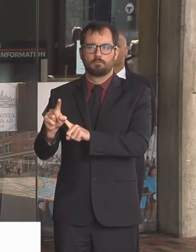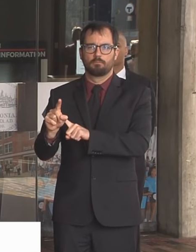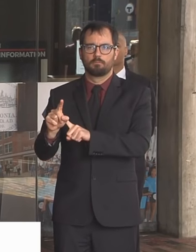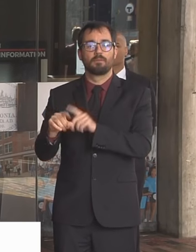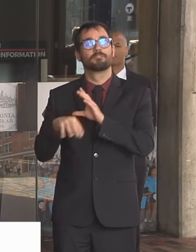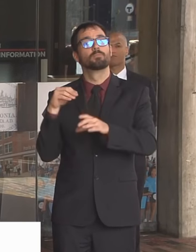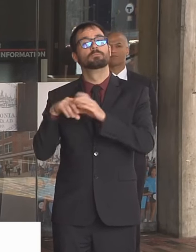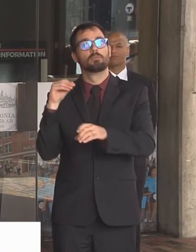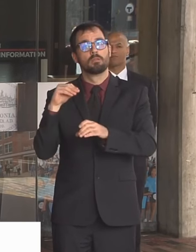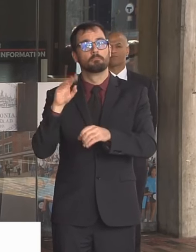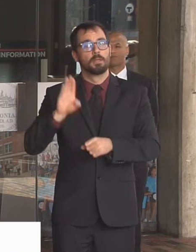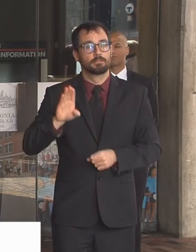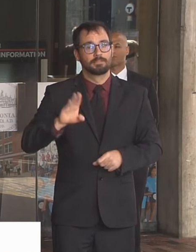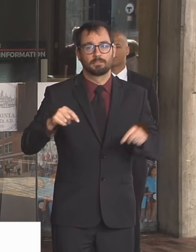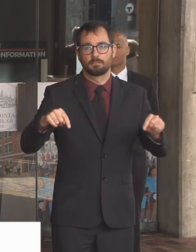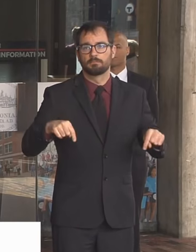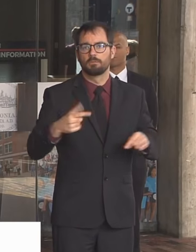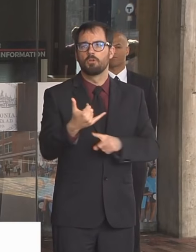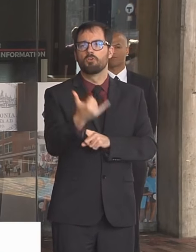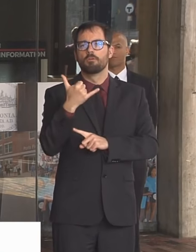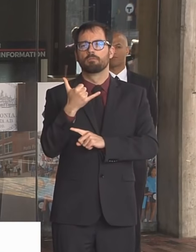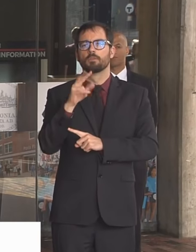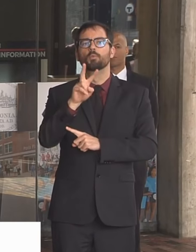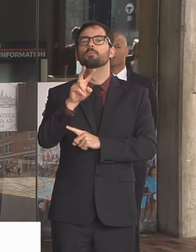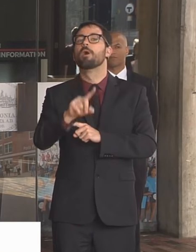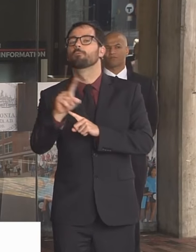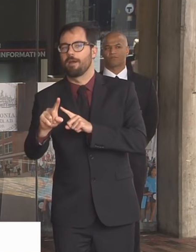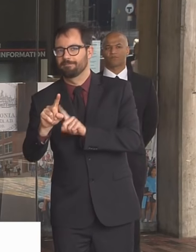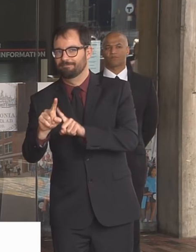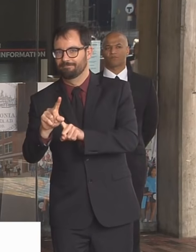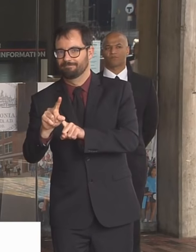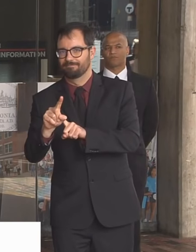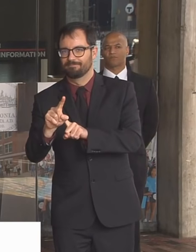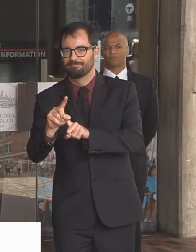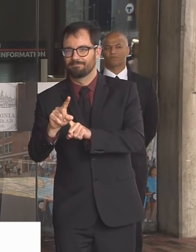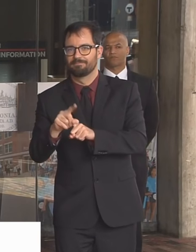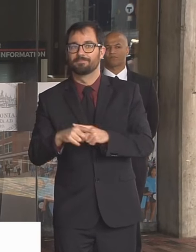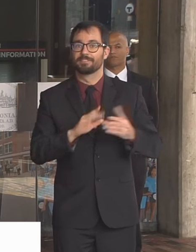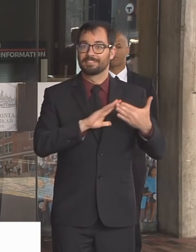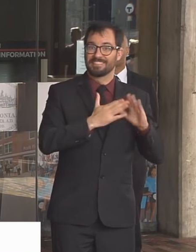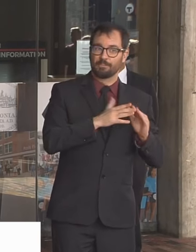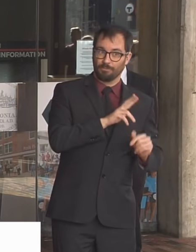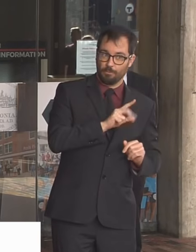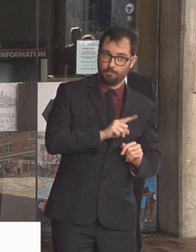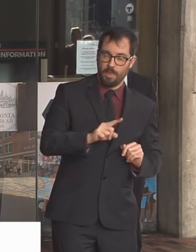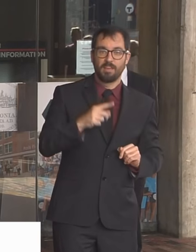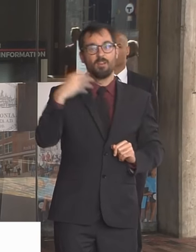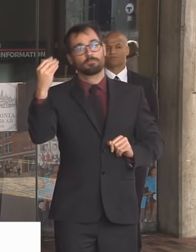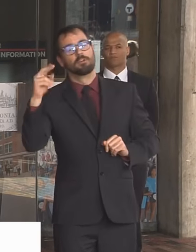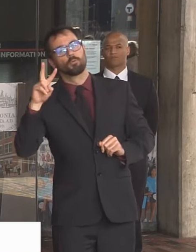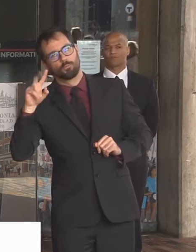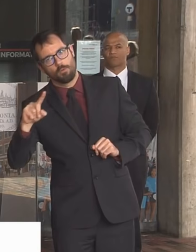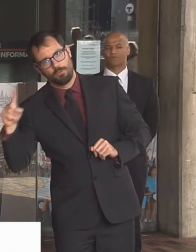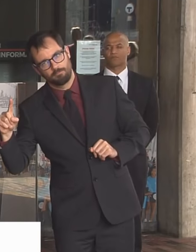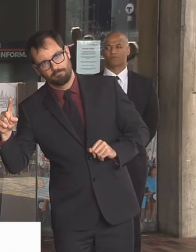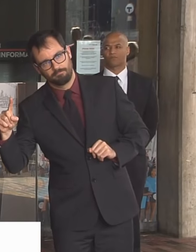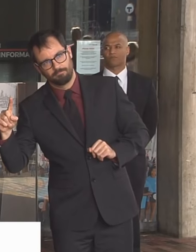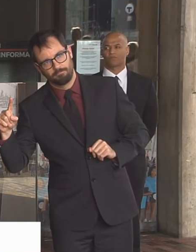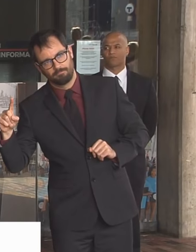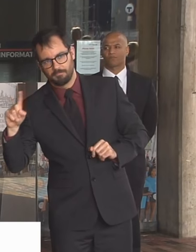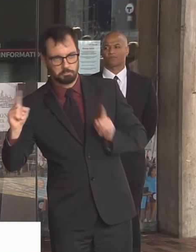-1 so the city of Boston is 3-1-1 and the state is 2-1-1 to get regular updates by text